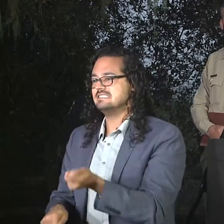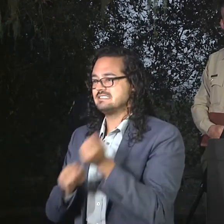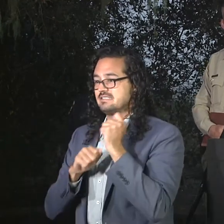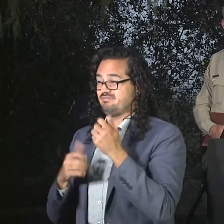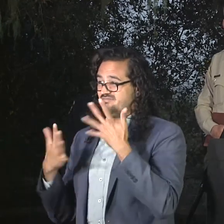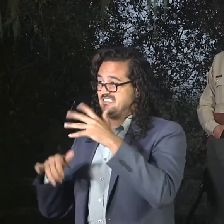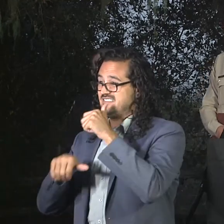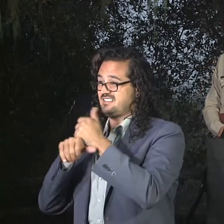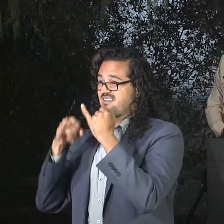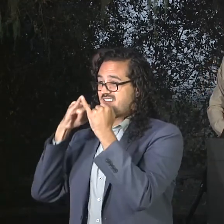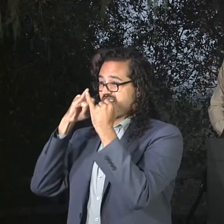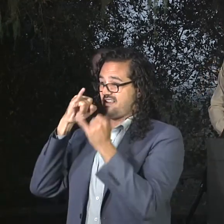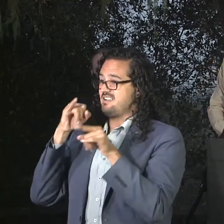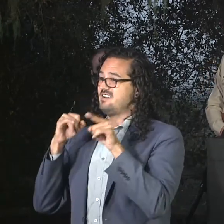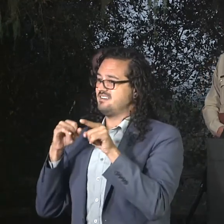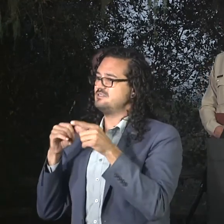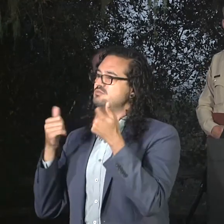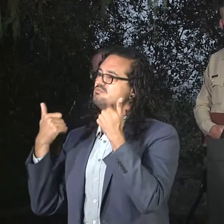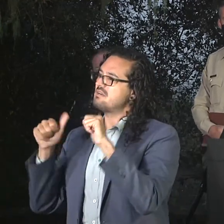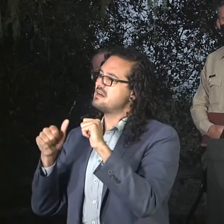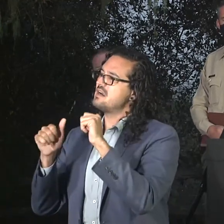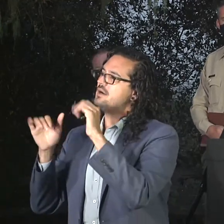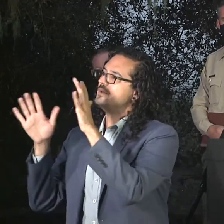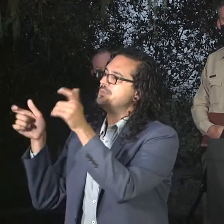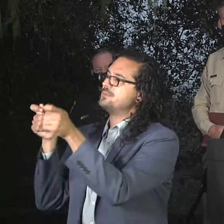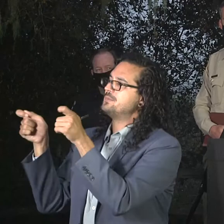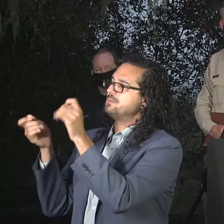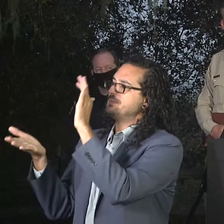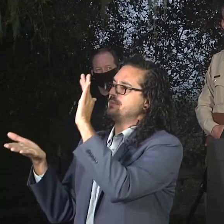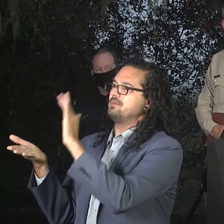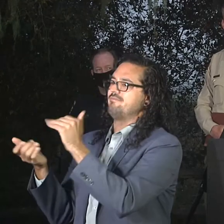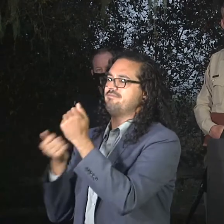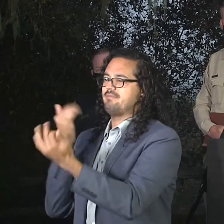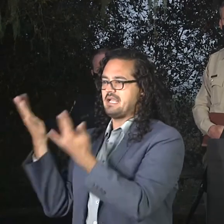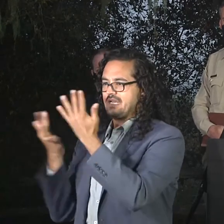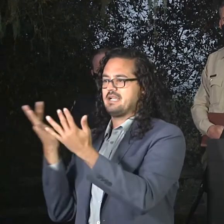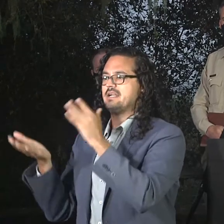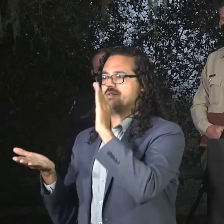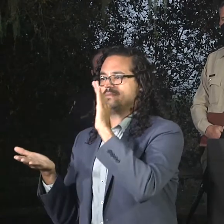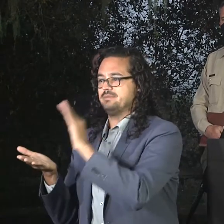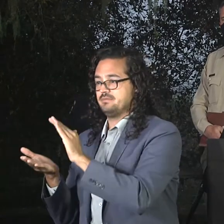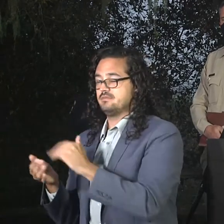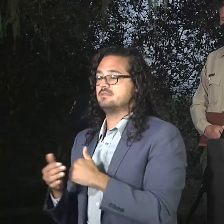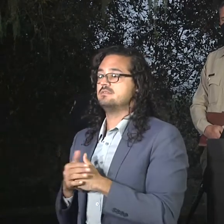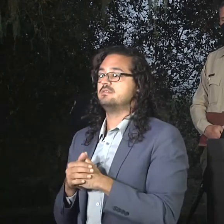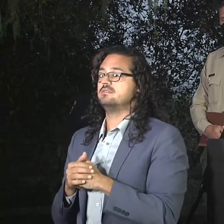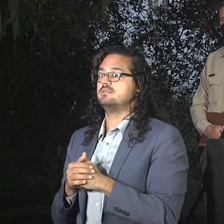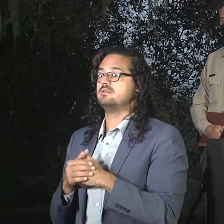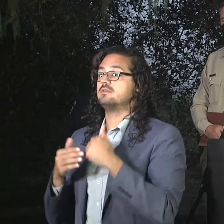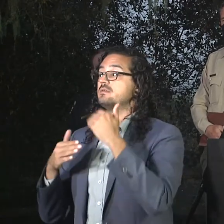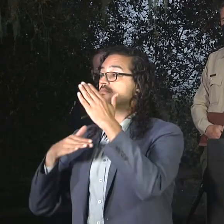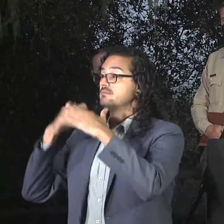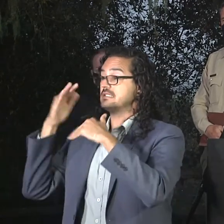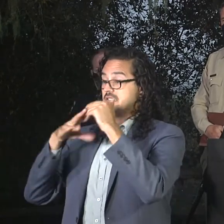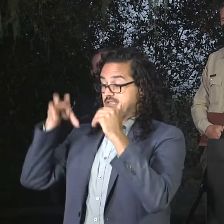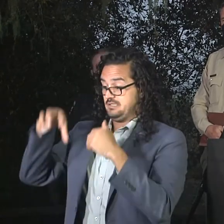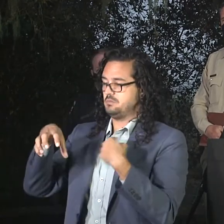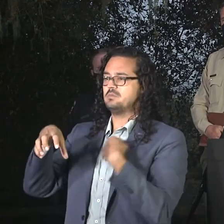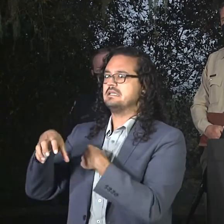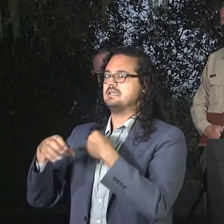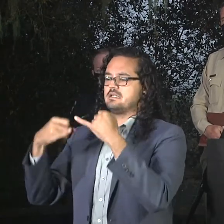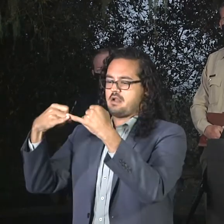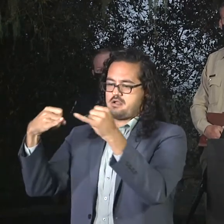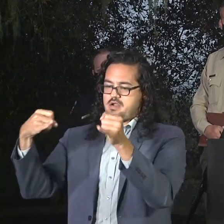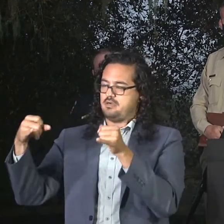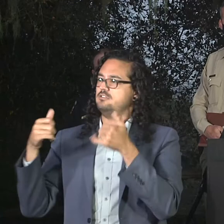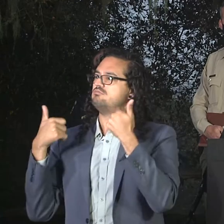slowed it, its progress and then herded it around the structures, especially in the upper part of the valley. The lower part we've been able to continually